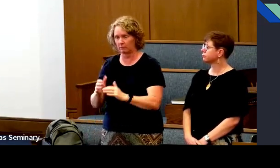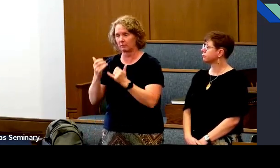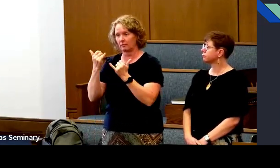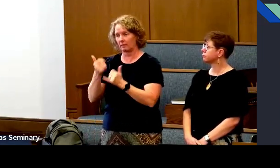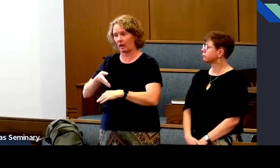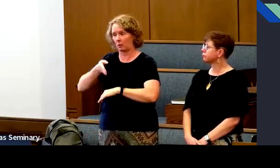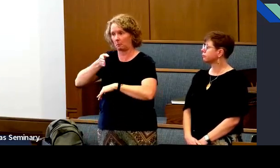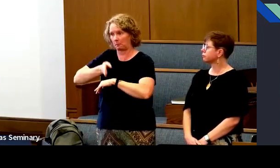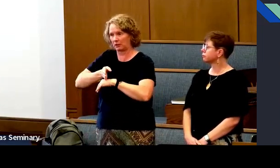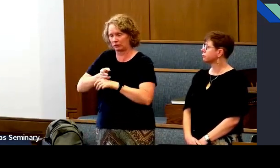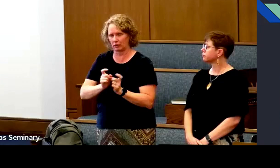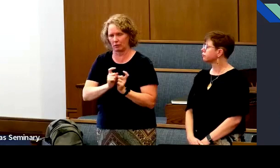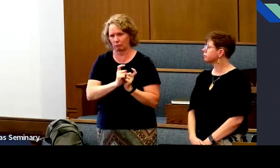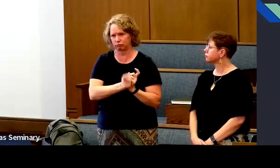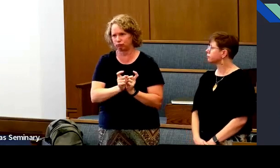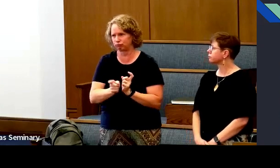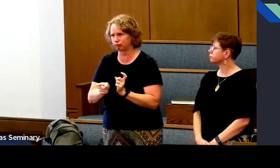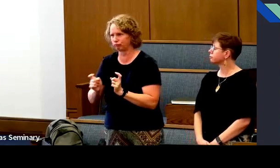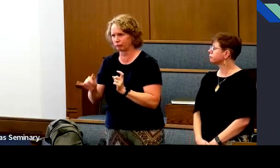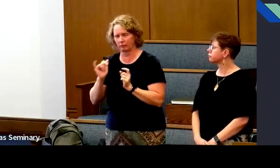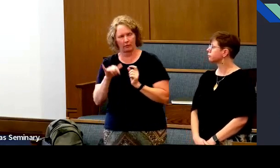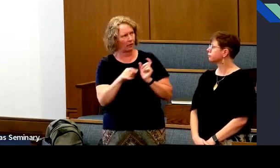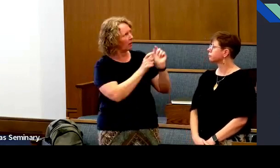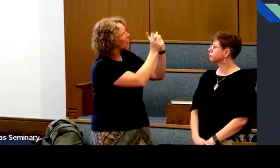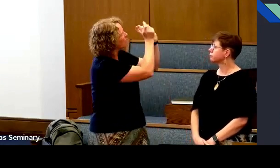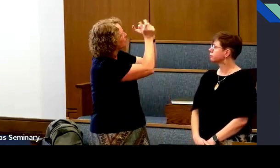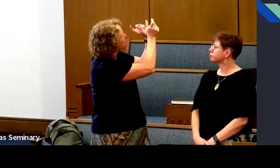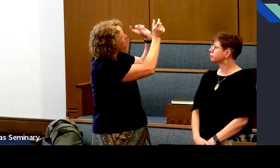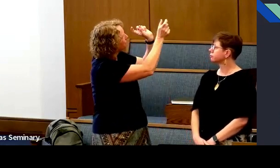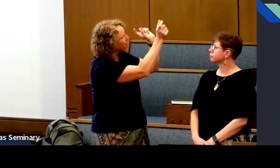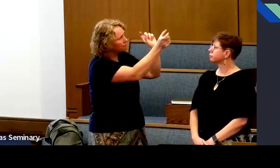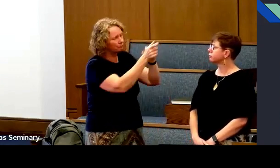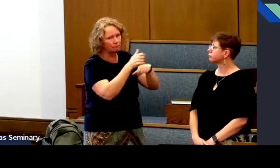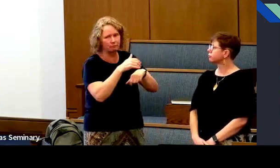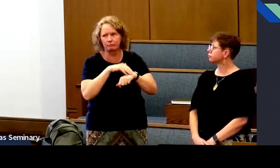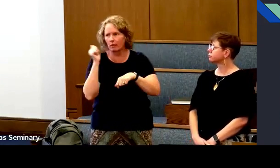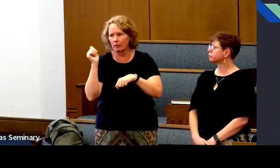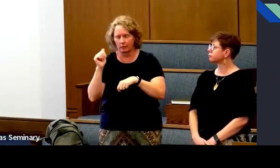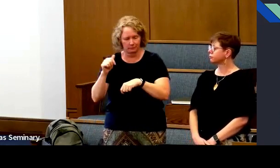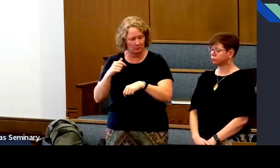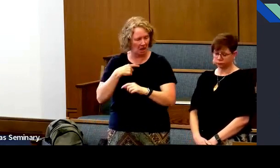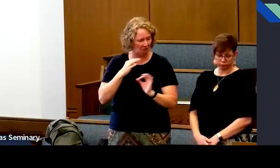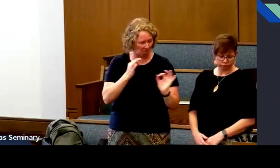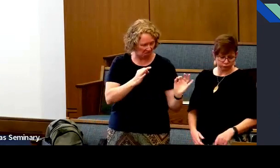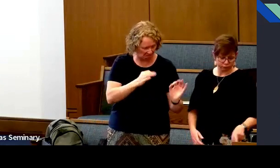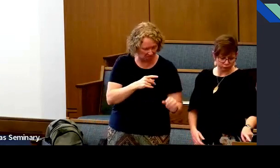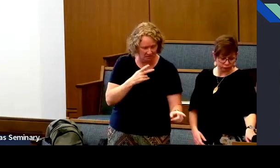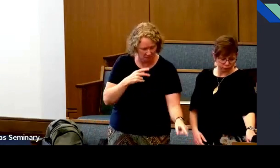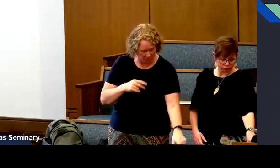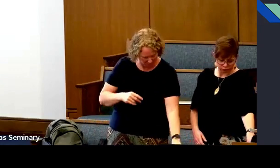are responsible for. Now, the bishop then gives